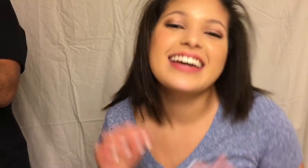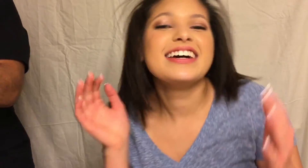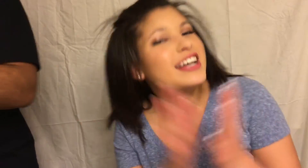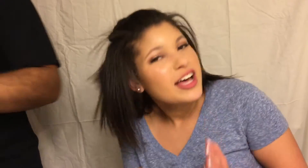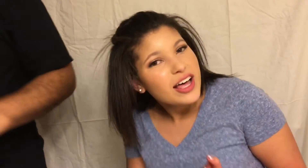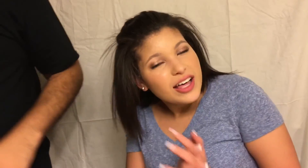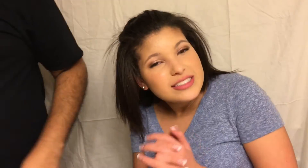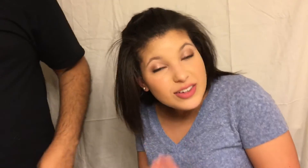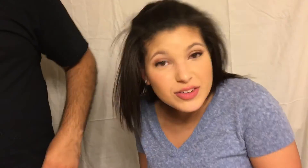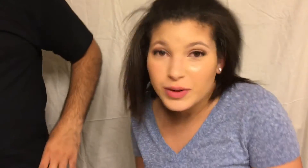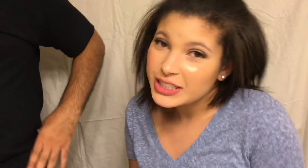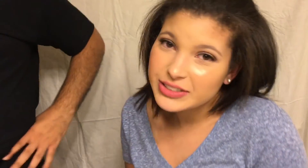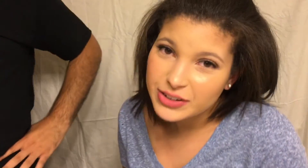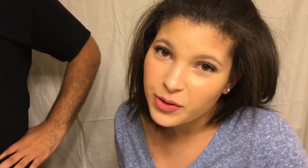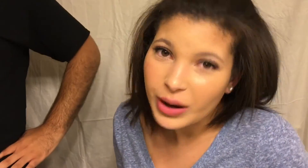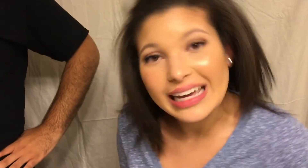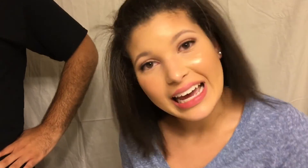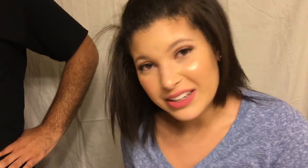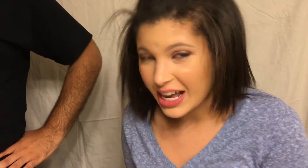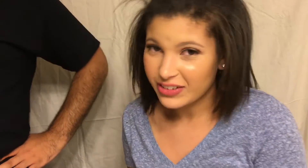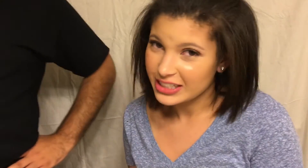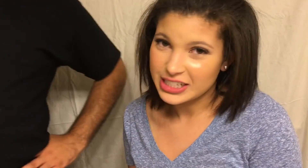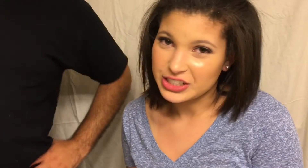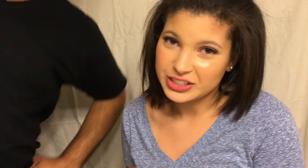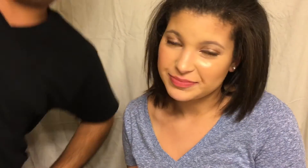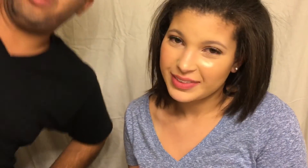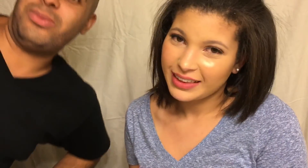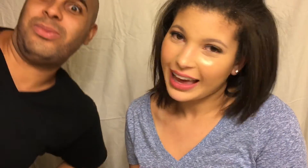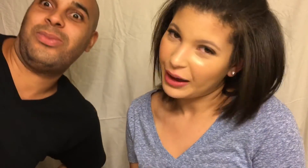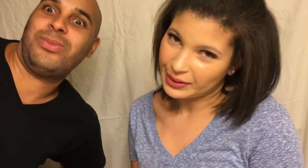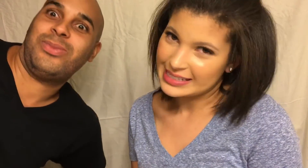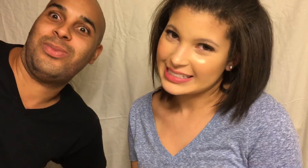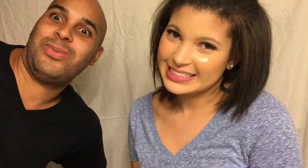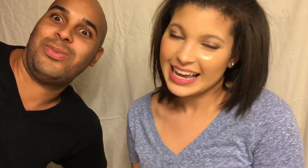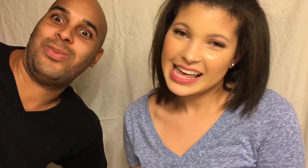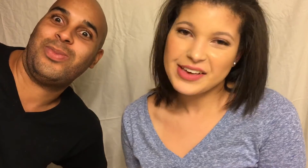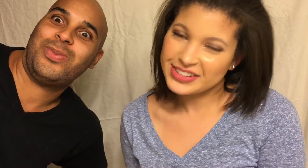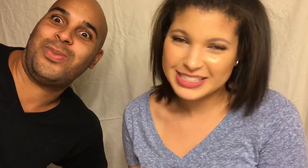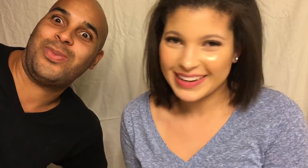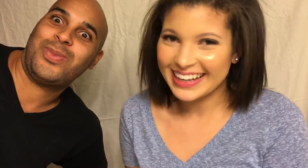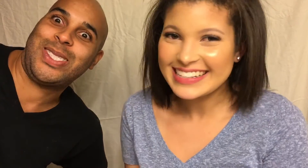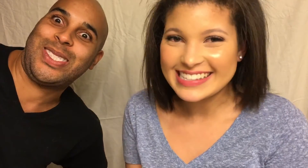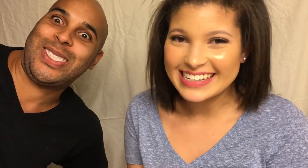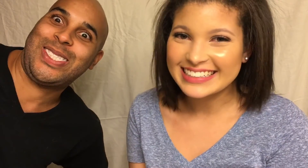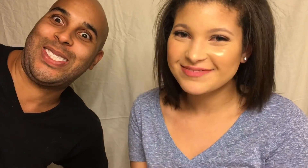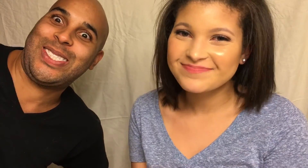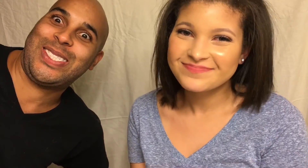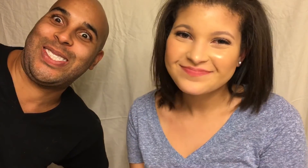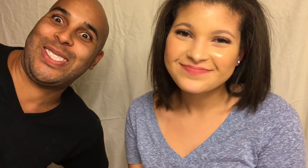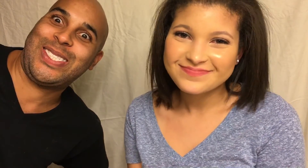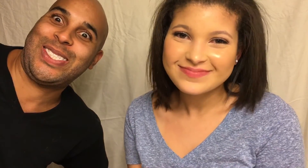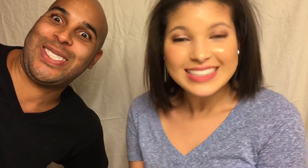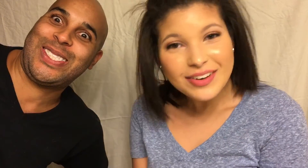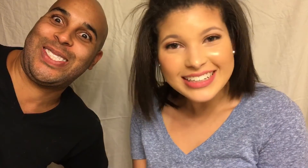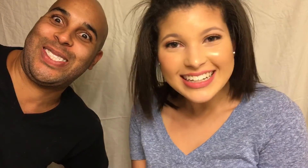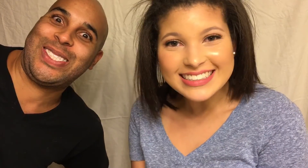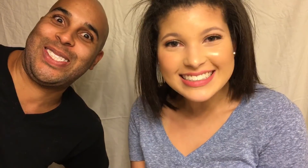Okay, so if you're wondering why I was having a seizure, I wasn't. It was just my dancing. That's how I dance.